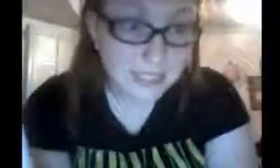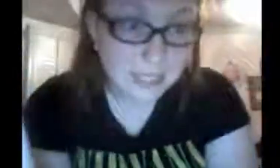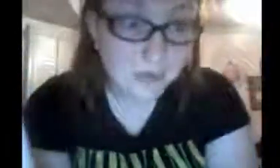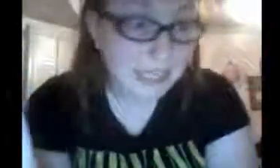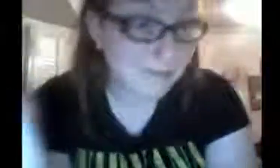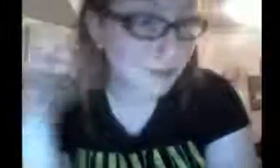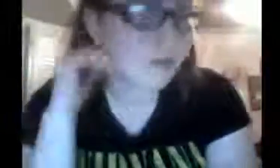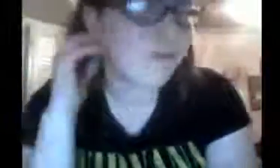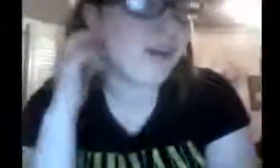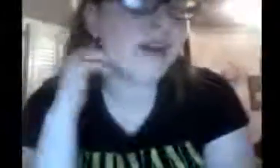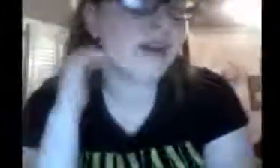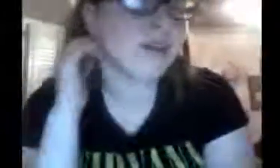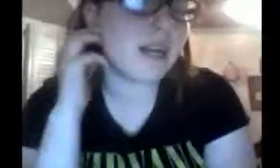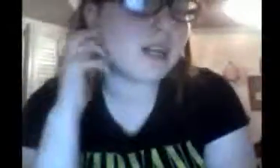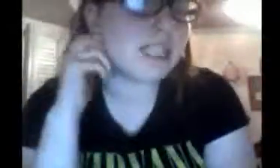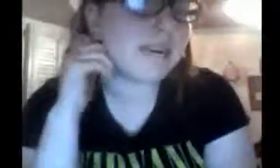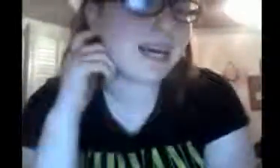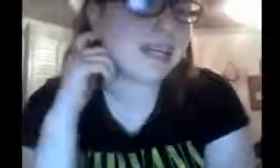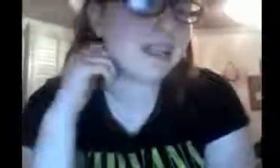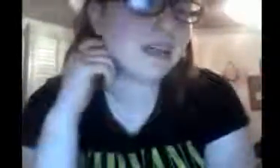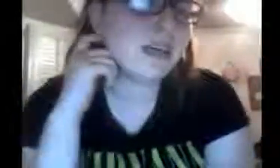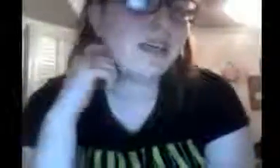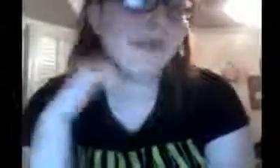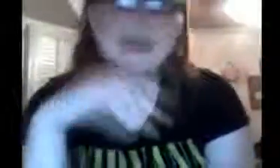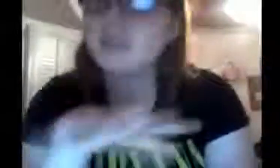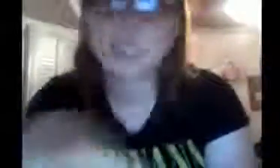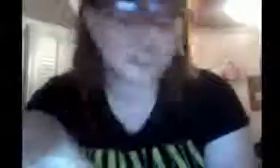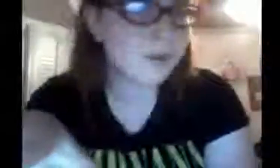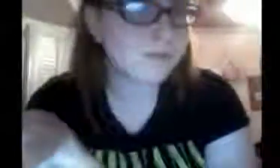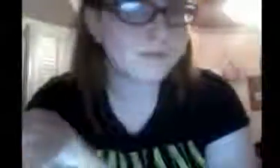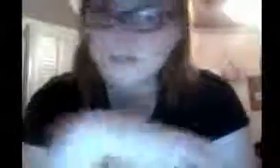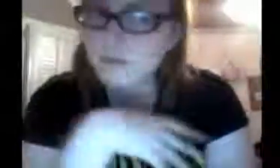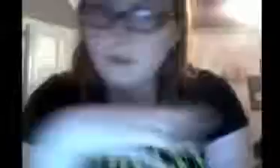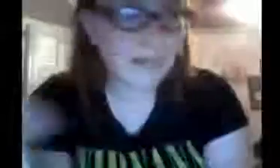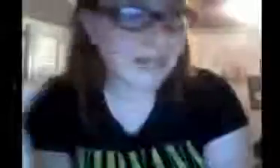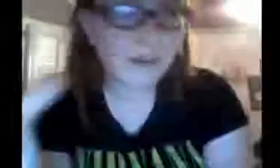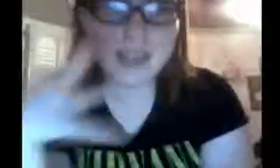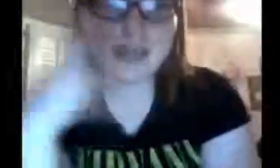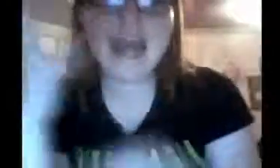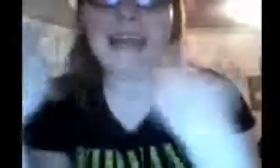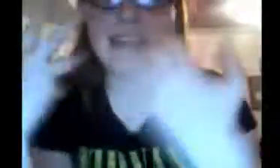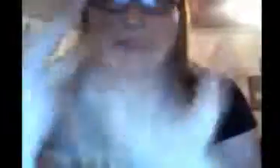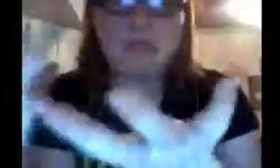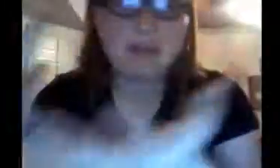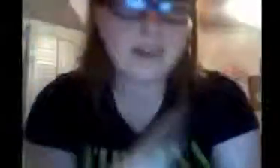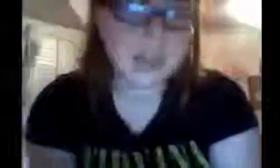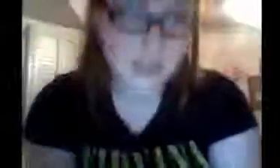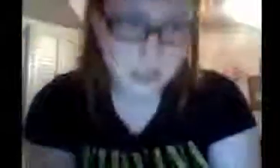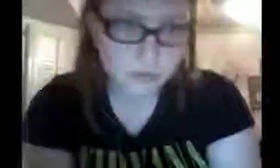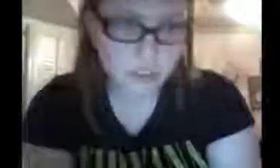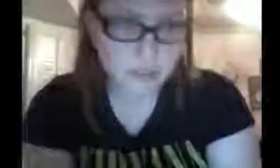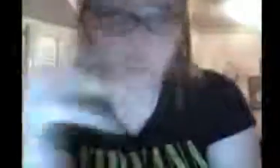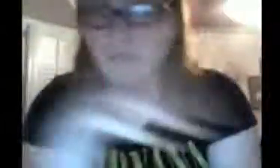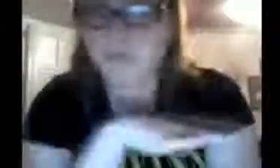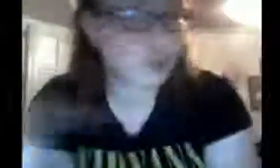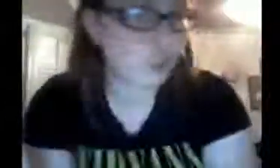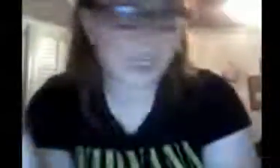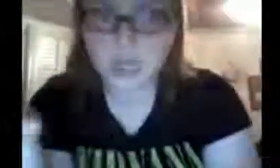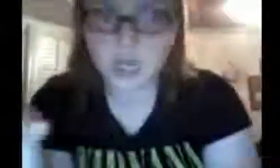Disney wouldn't keep her. would fire her right on the spot. They would cancel the show. Without any end, without any conclusion, they'd just shut it all